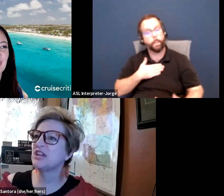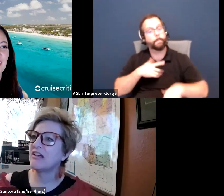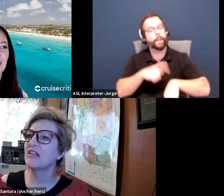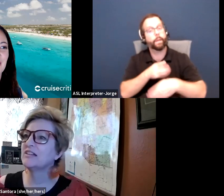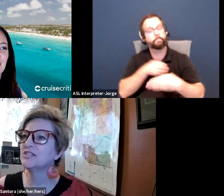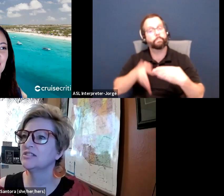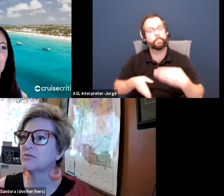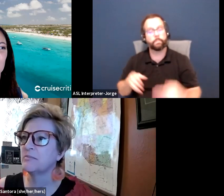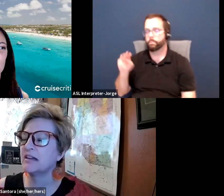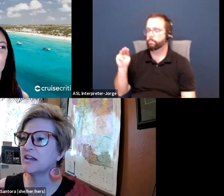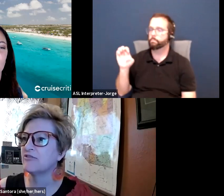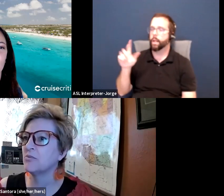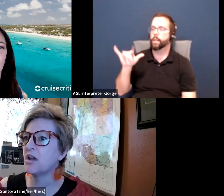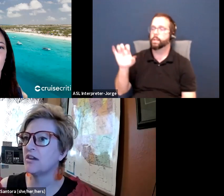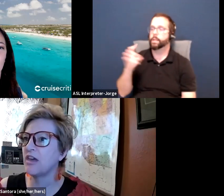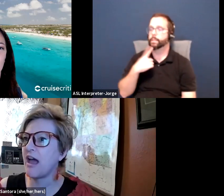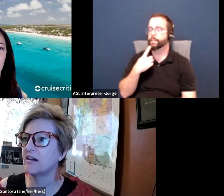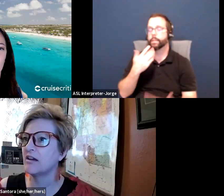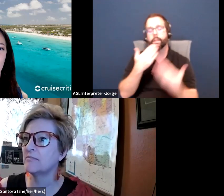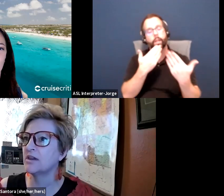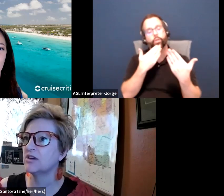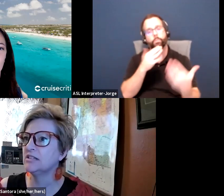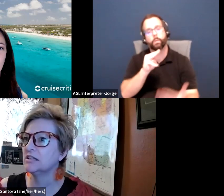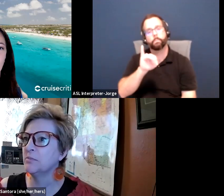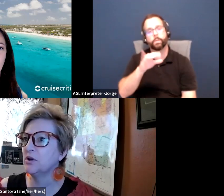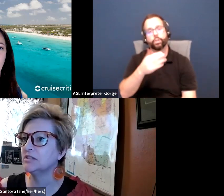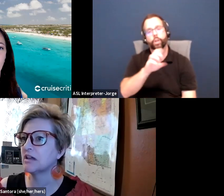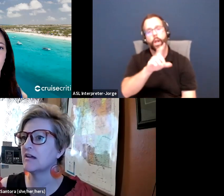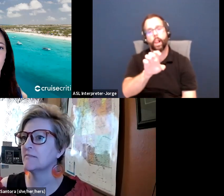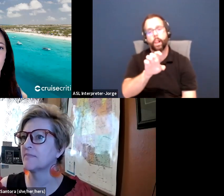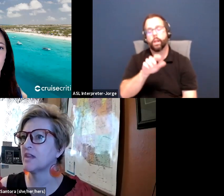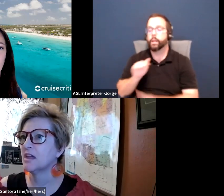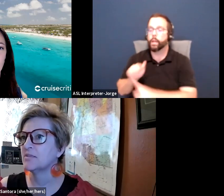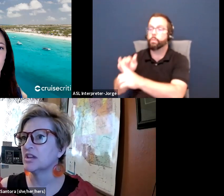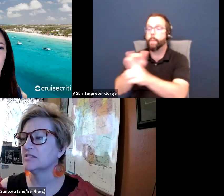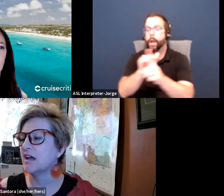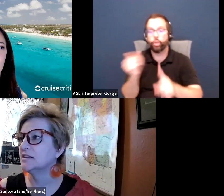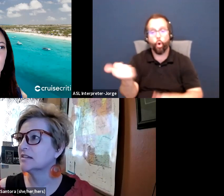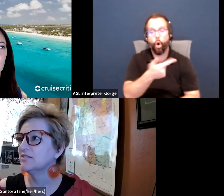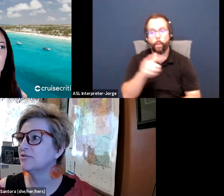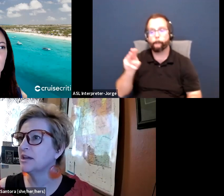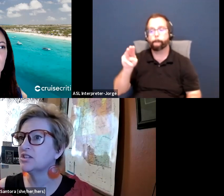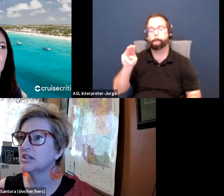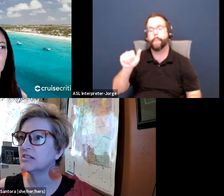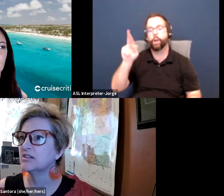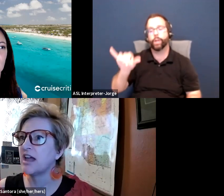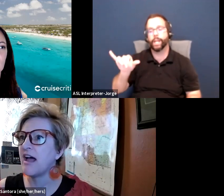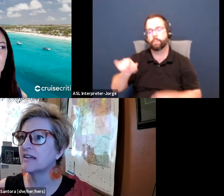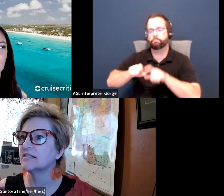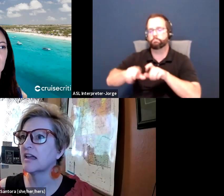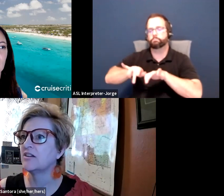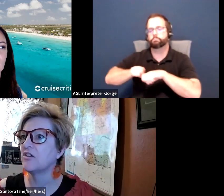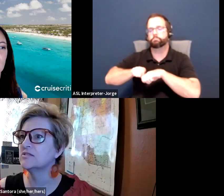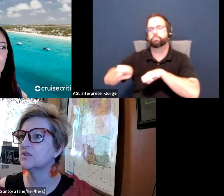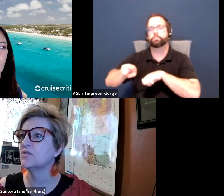much, Michelle. And just to remind everyone that Mary did put Michelle's contact information in the